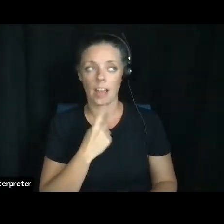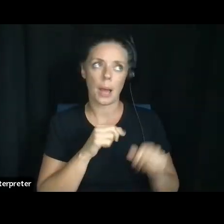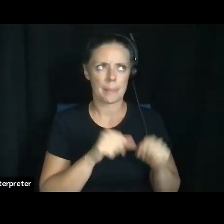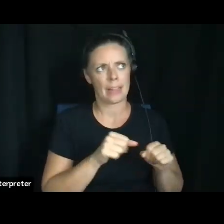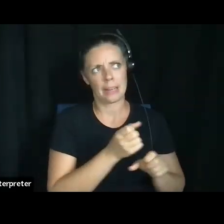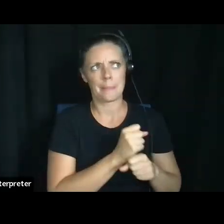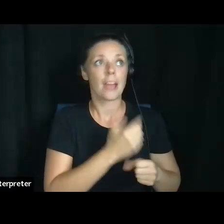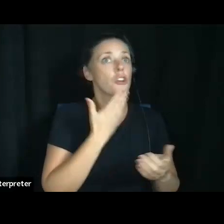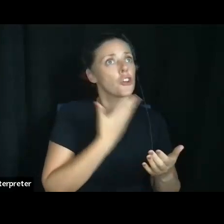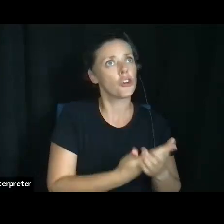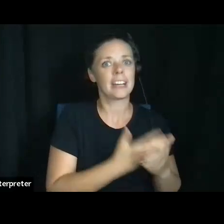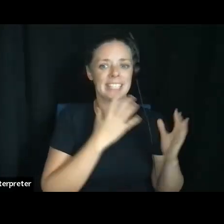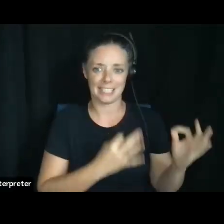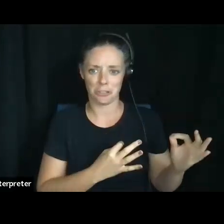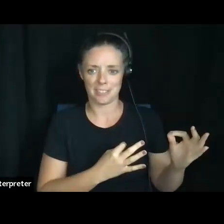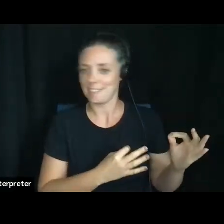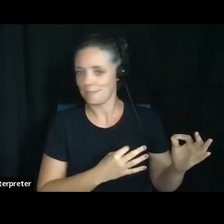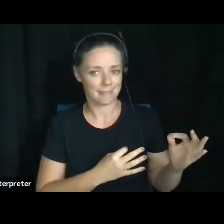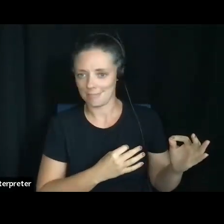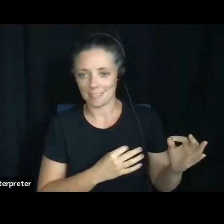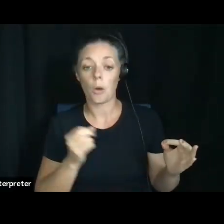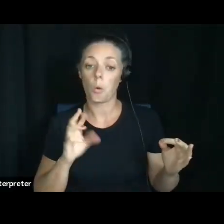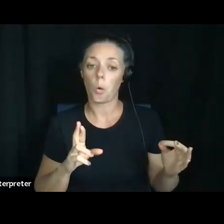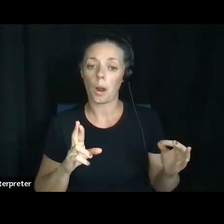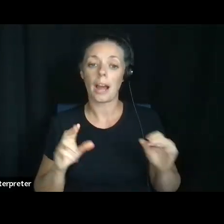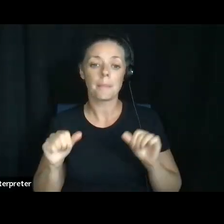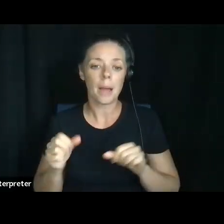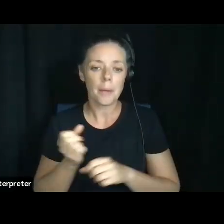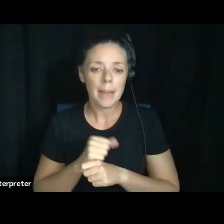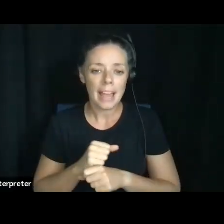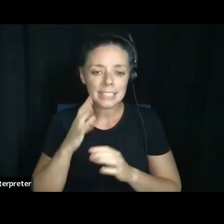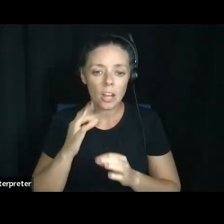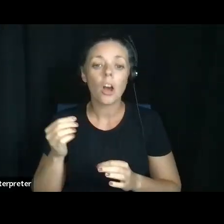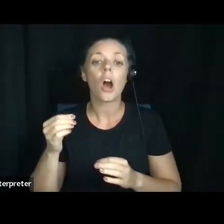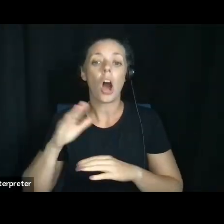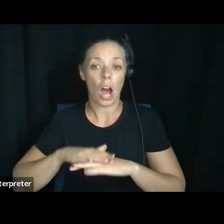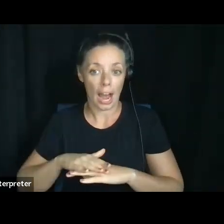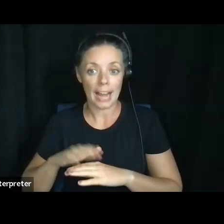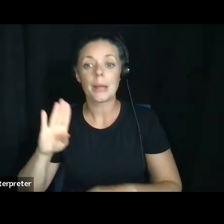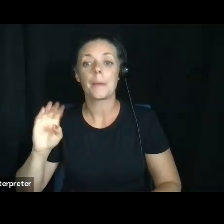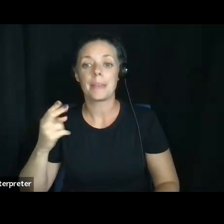make good decisions or the ability to make the ability to make decisions on behalf of someone else. Yes. Um,